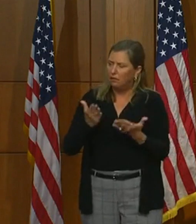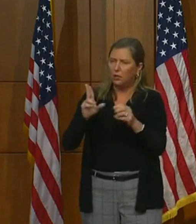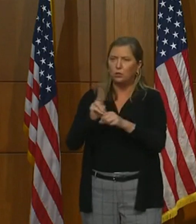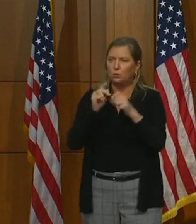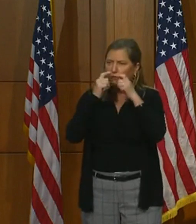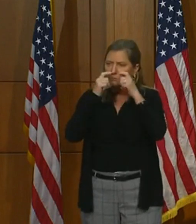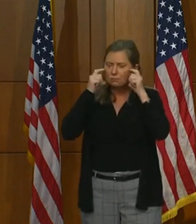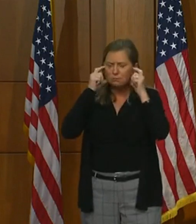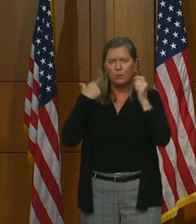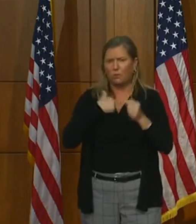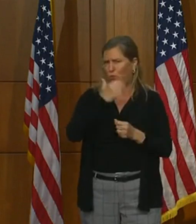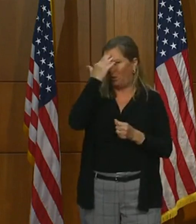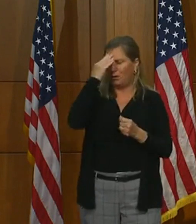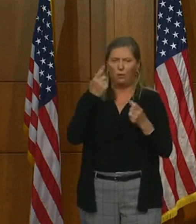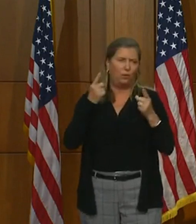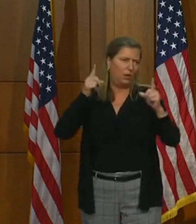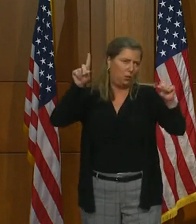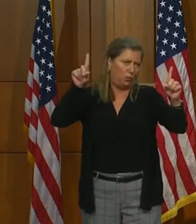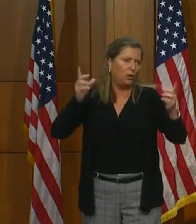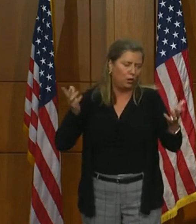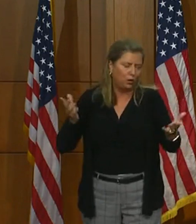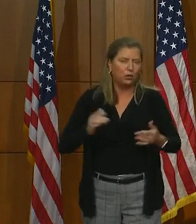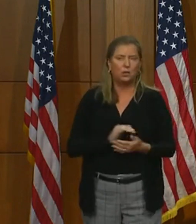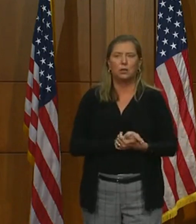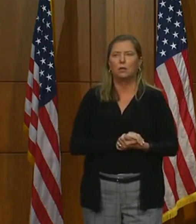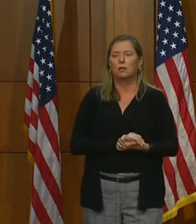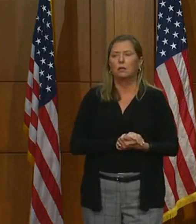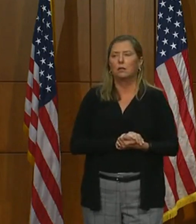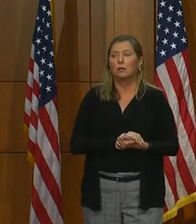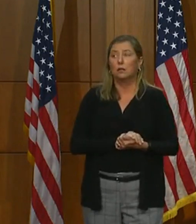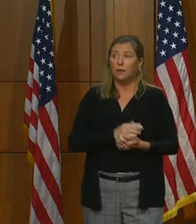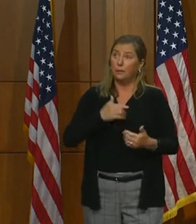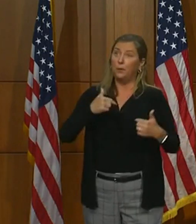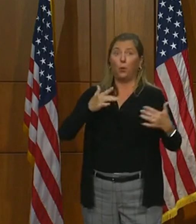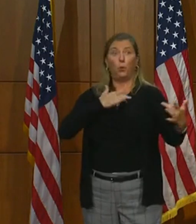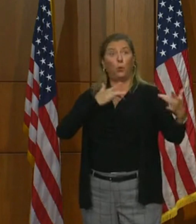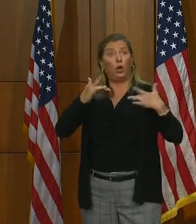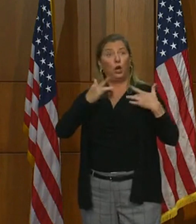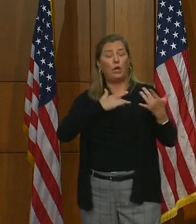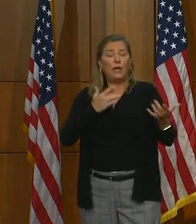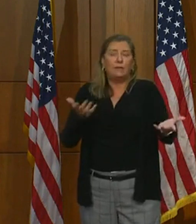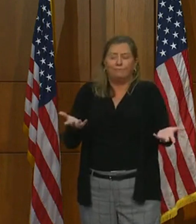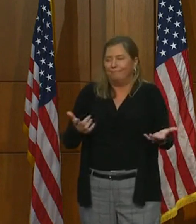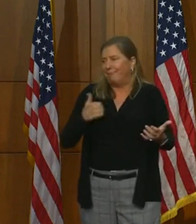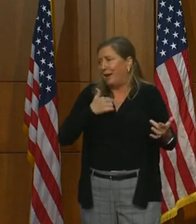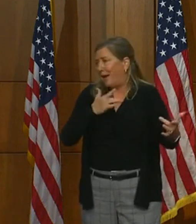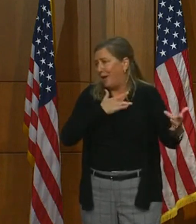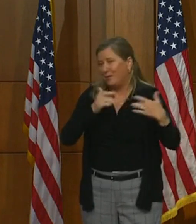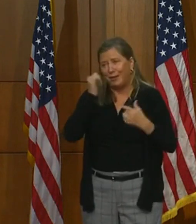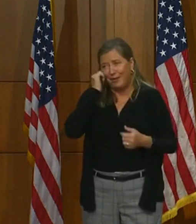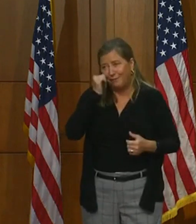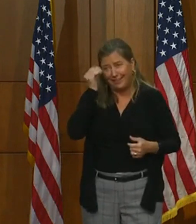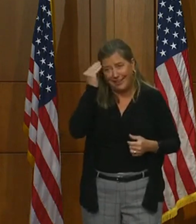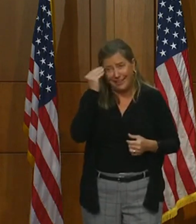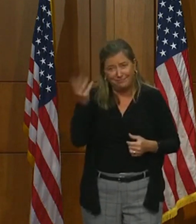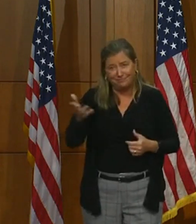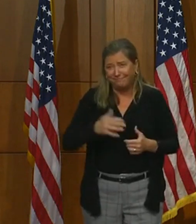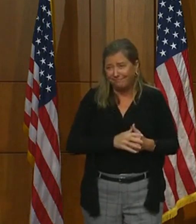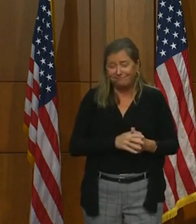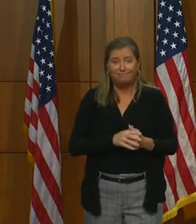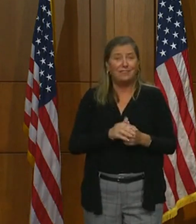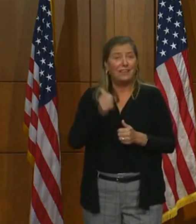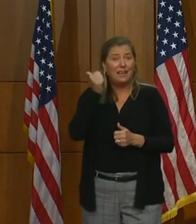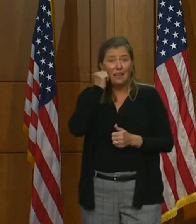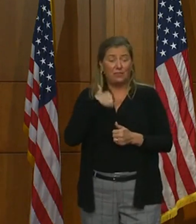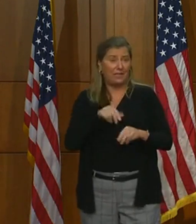we know work well. So am I worried? I worry every day, Julie, and I watch the data